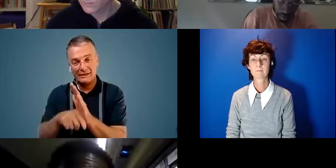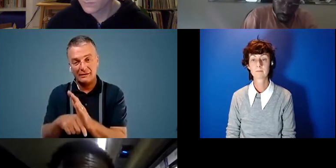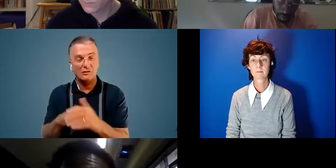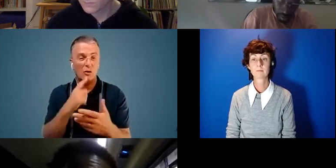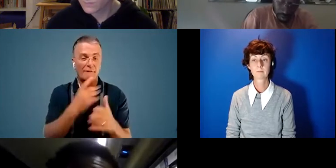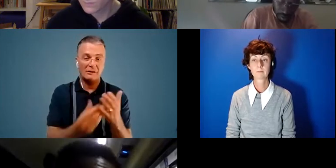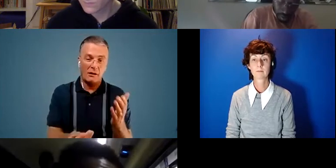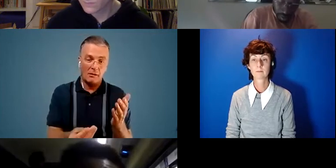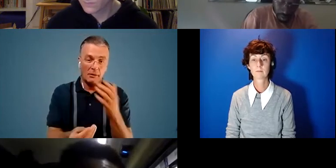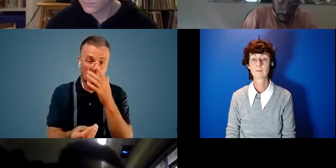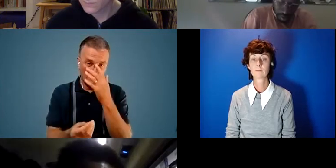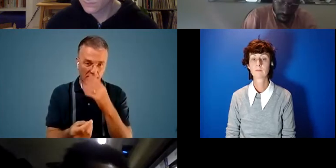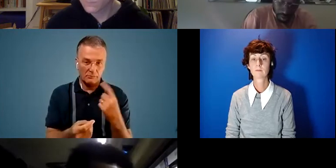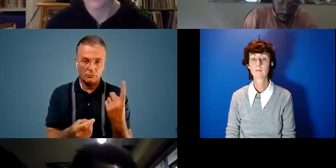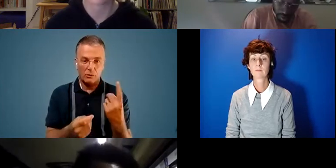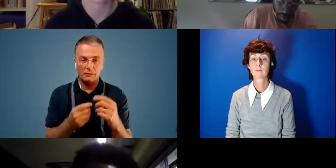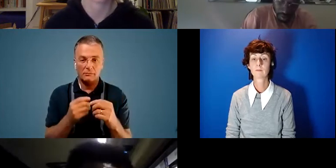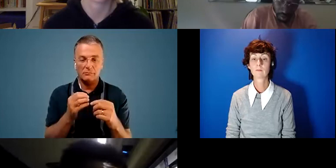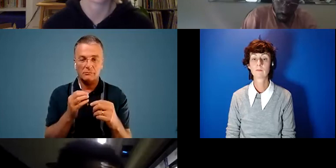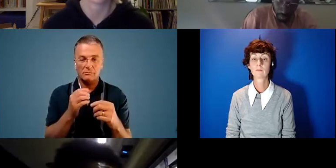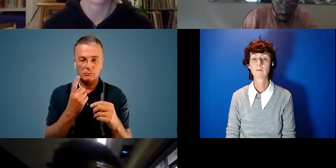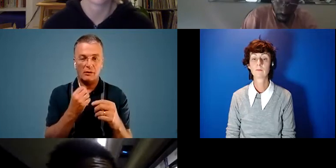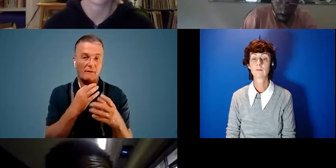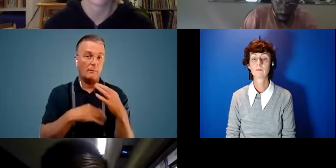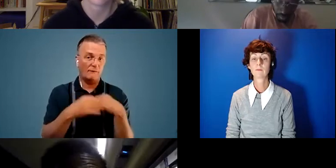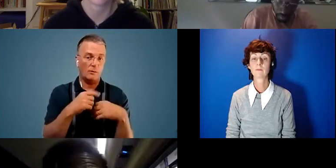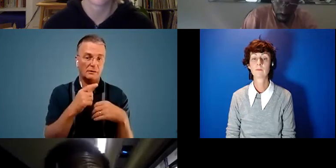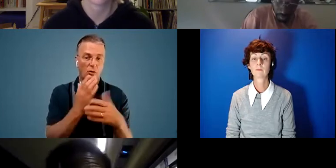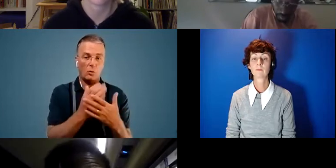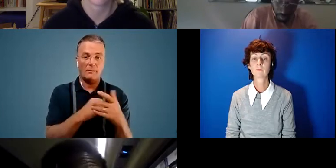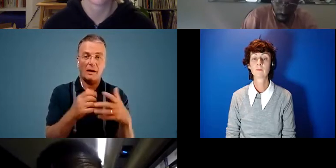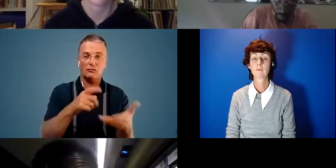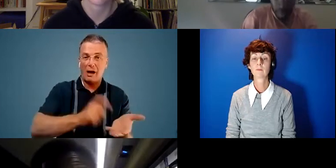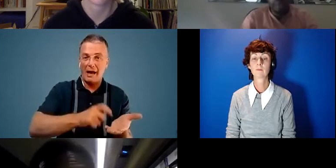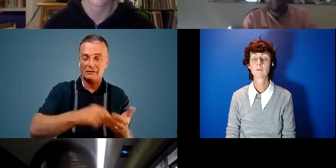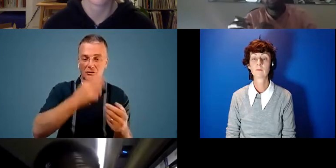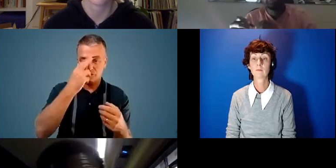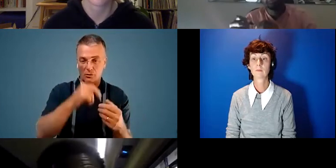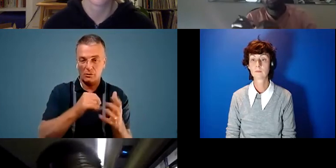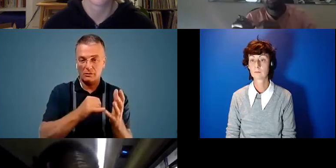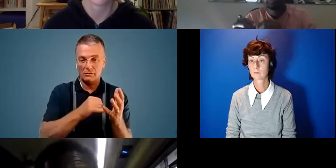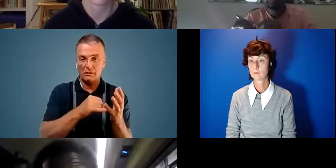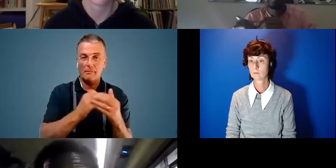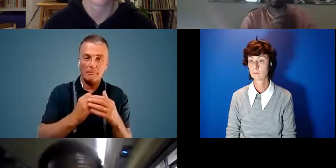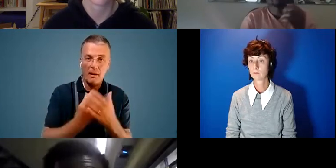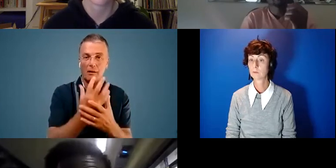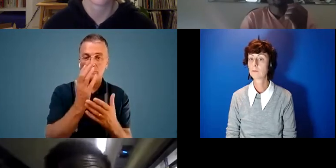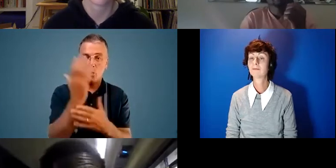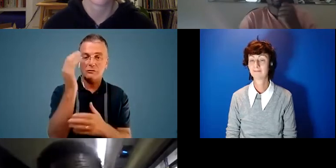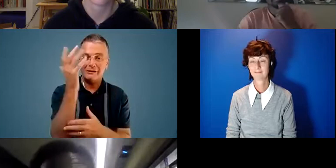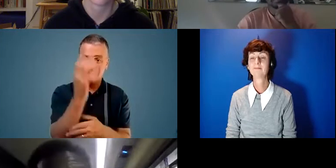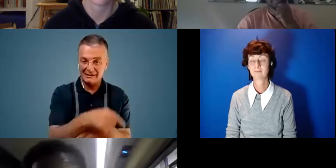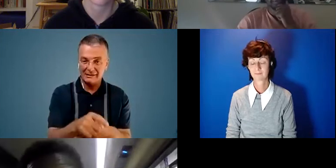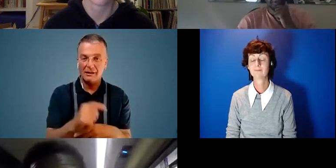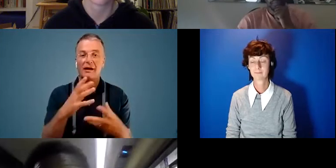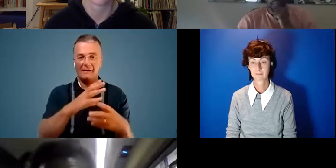one performance of, one of the performance I did on one of my tracks called Trees Are You or Plant More Trees actually informed the